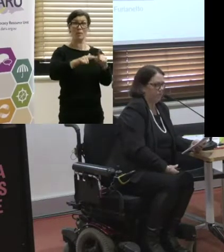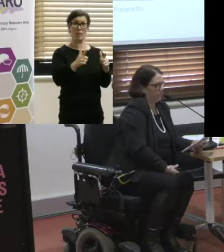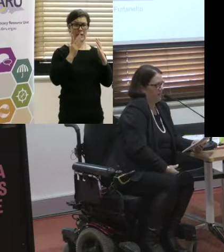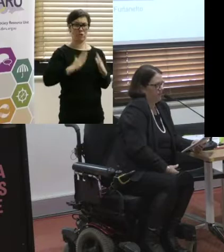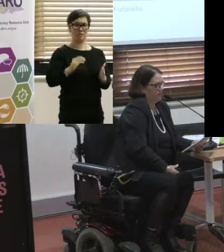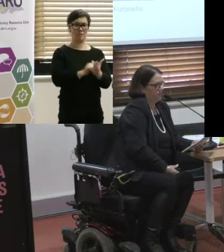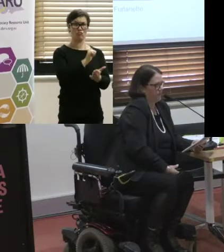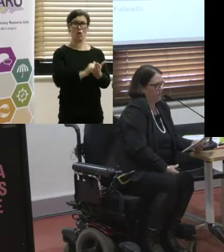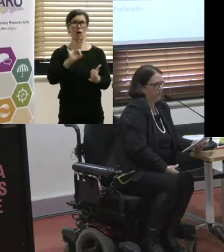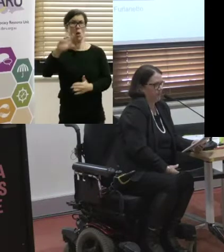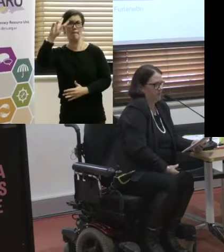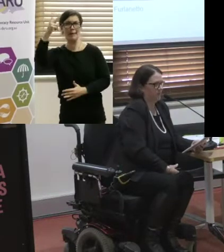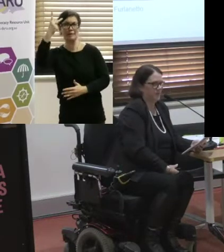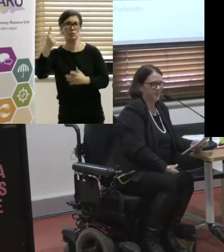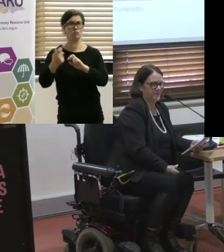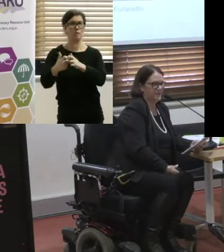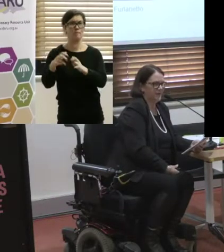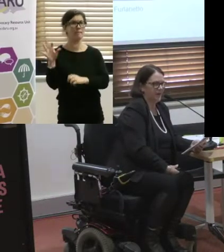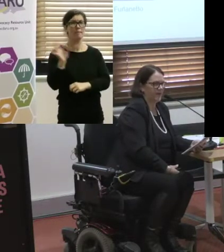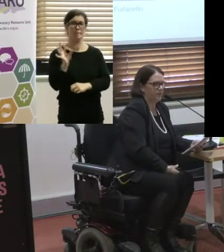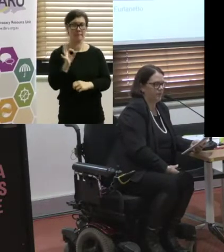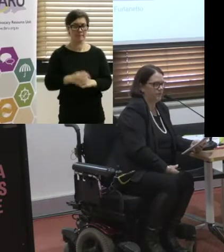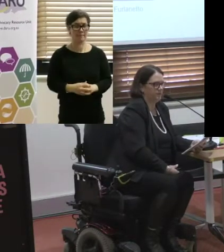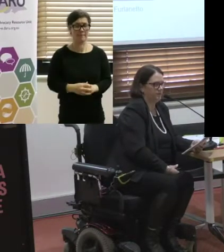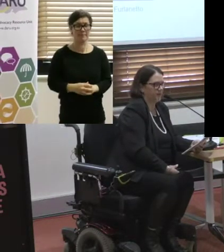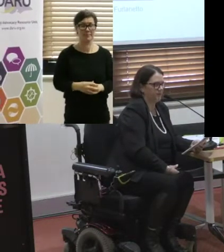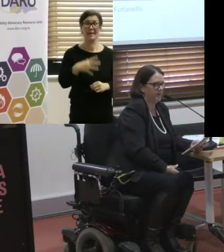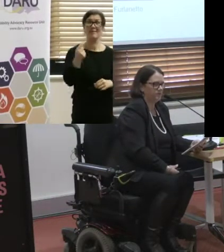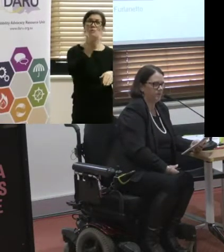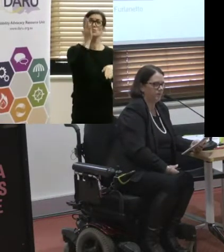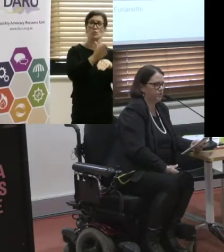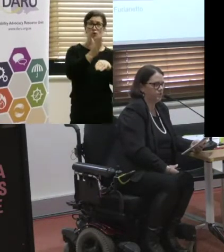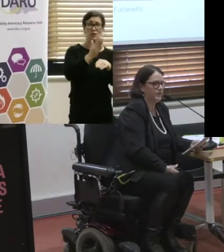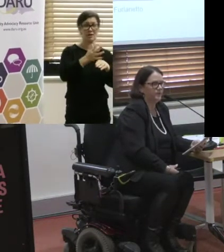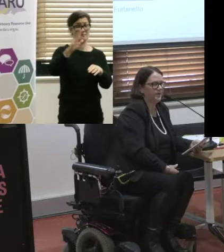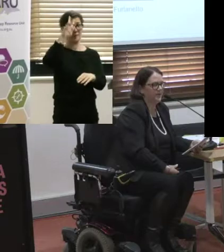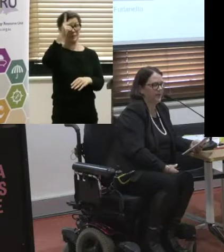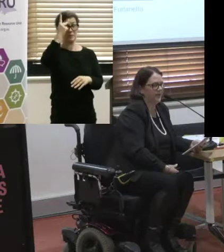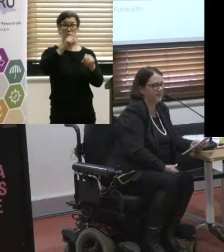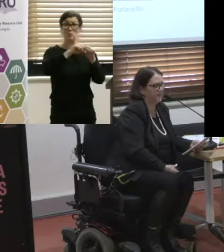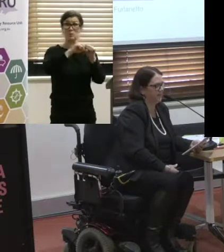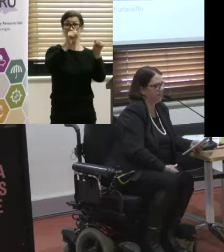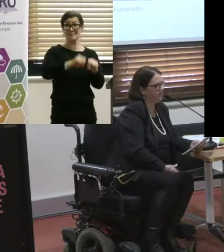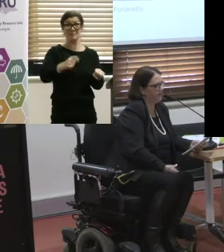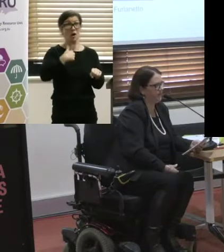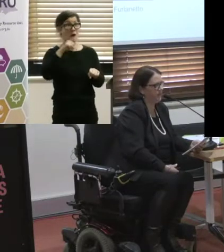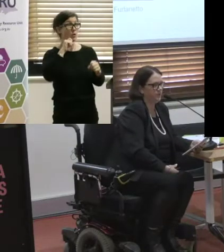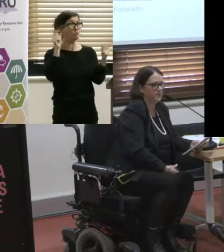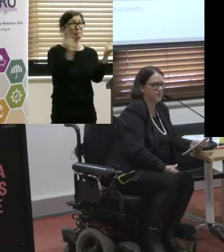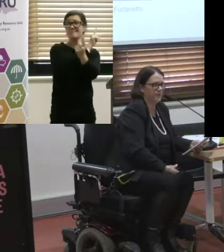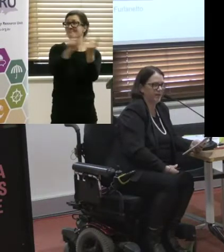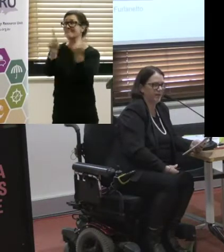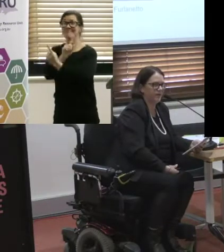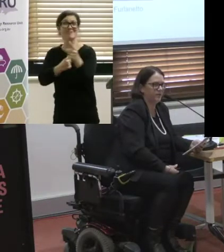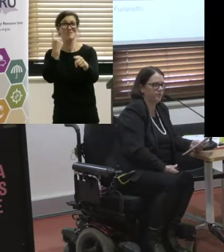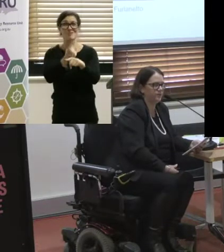said that, one has to work within a political system and work with people. So I'll talk to anybody and be anybody's friend who